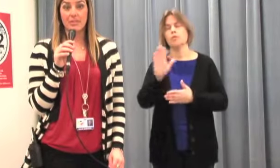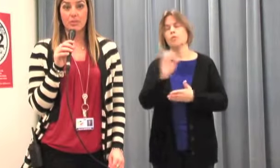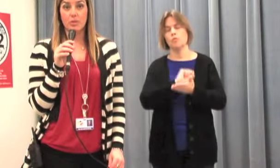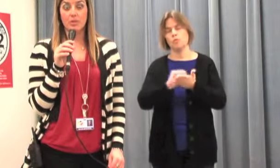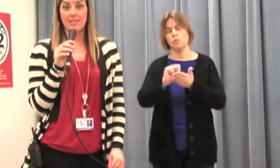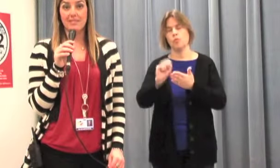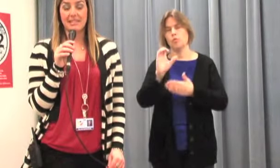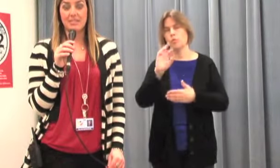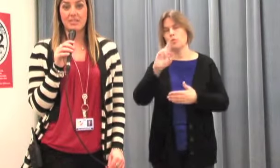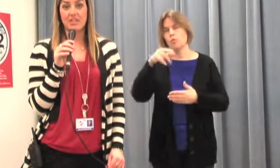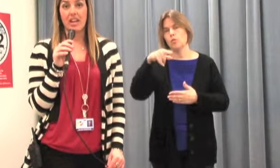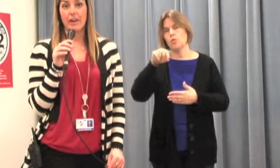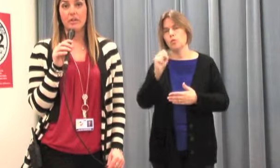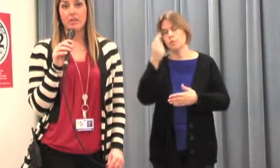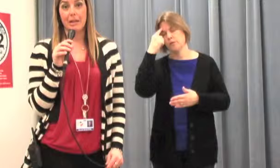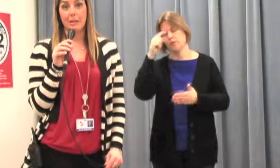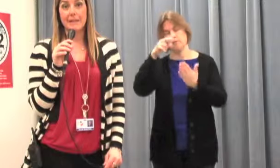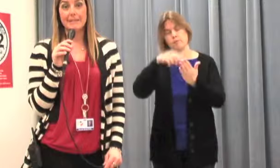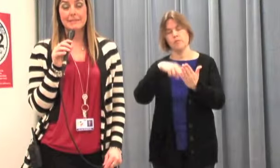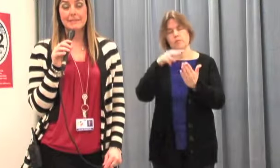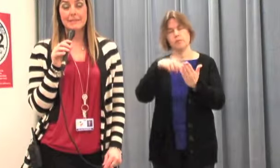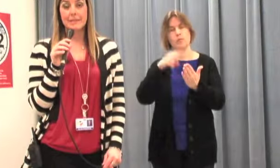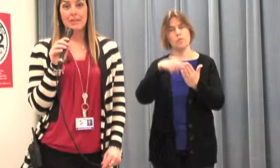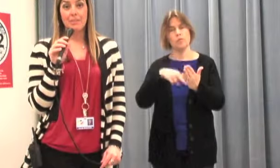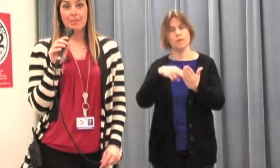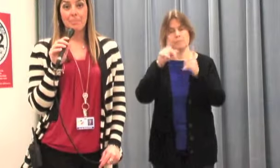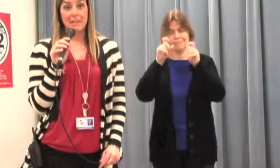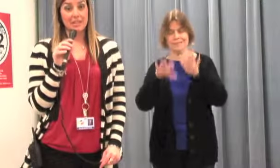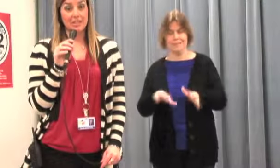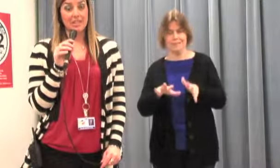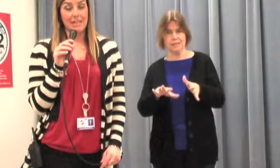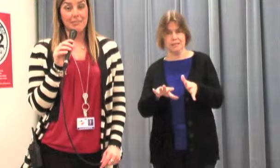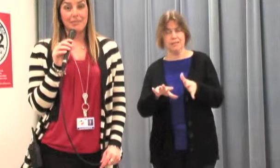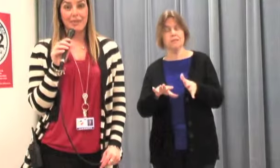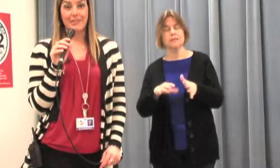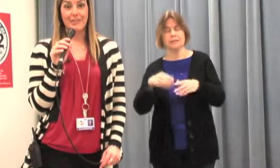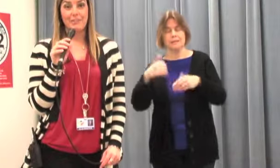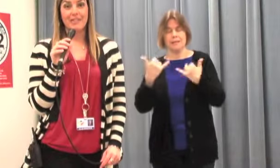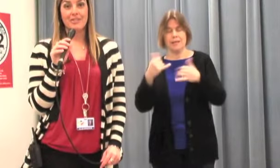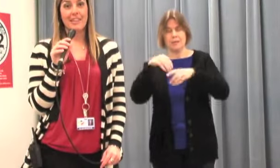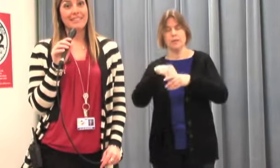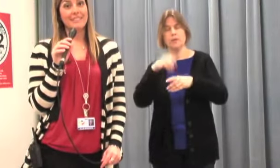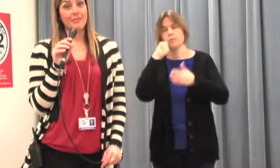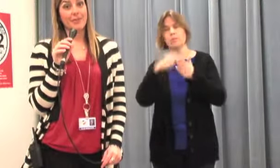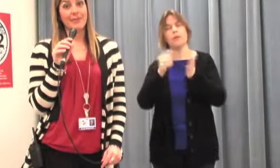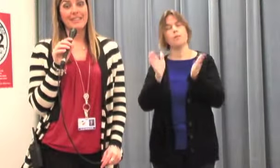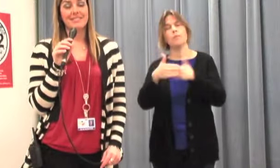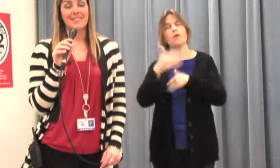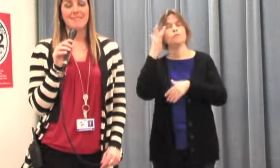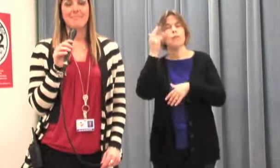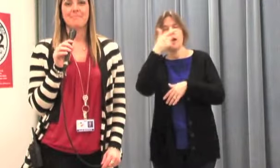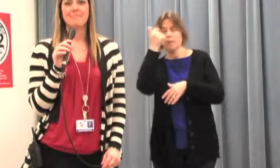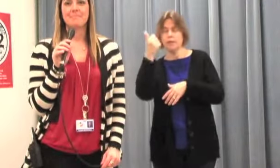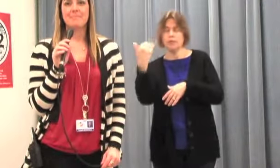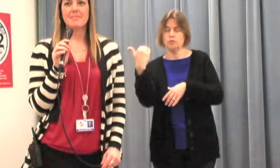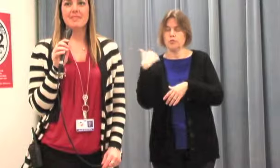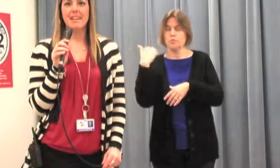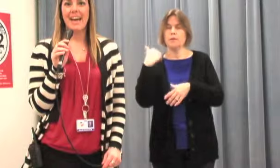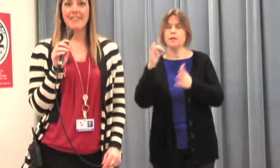for reading the quarterly assessments are now in your mailbox because she gave me a friendly reminder that I did it for you last time.